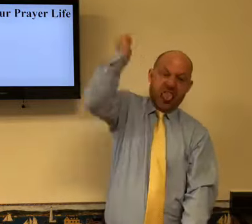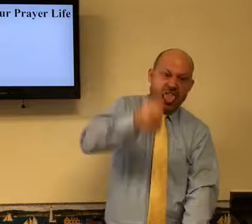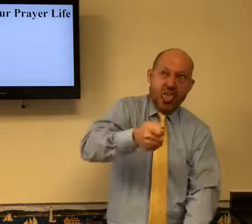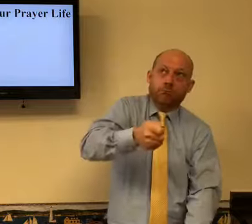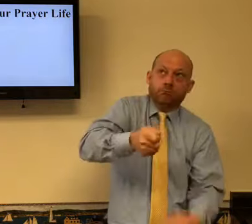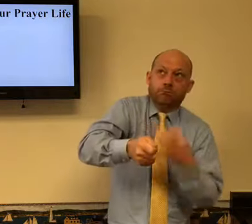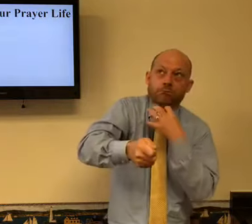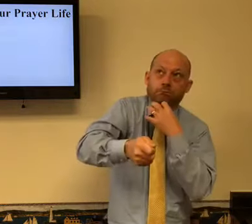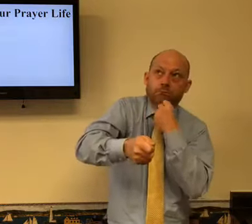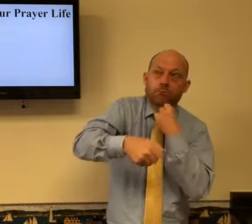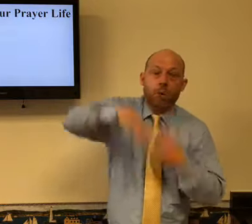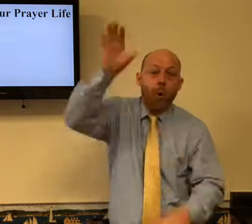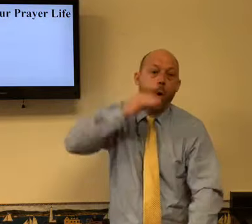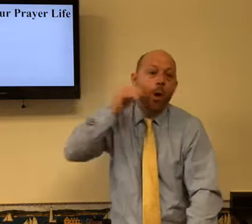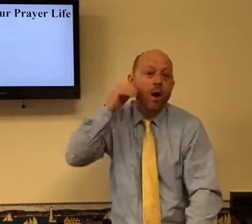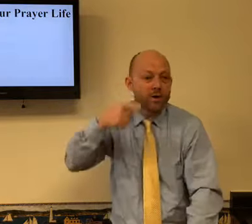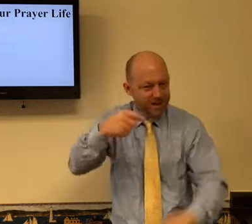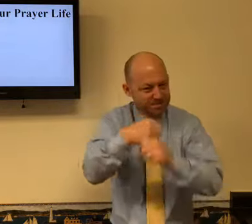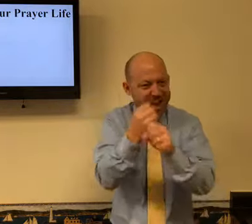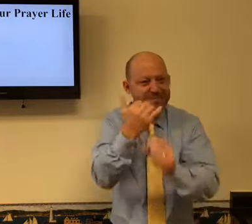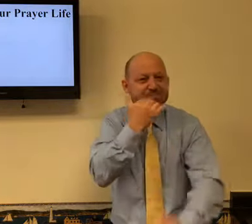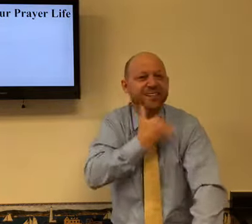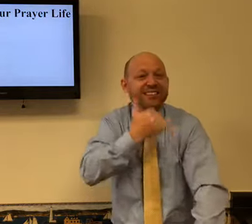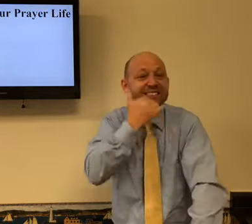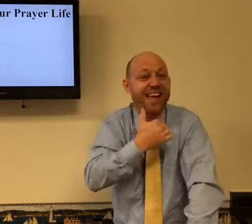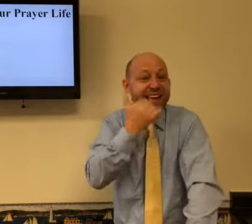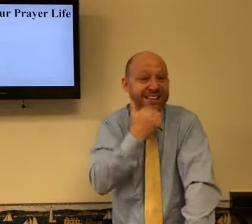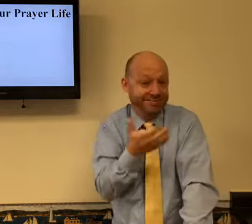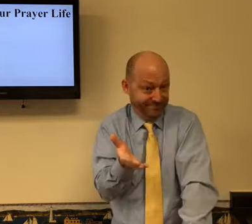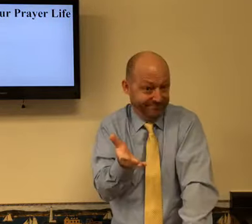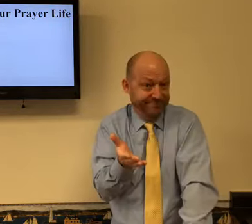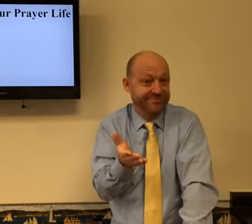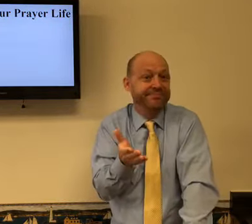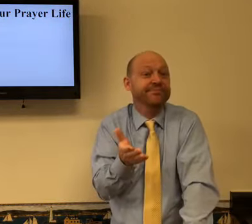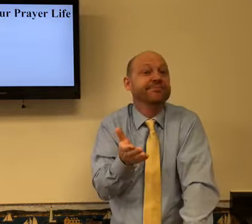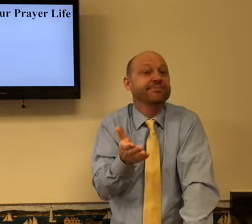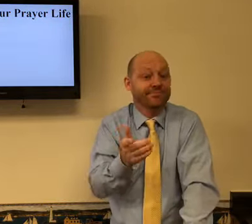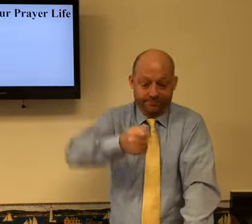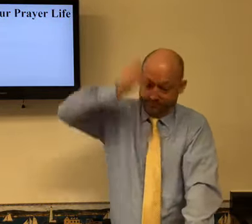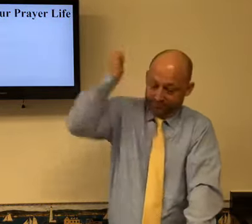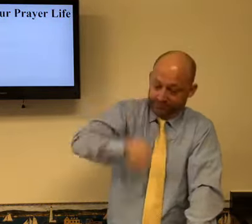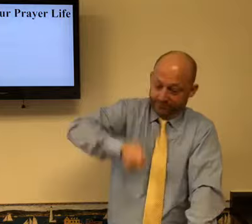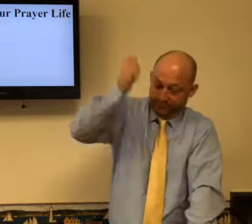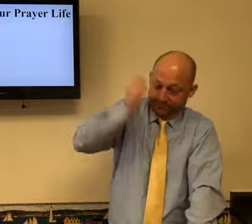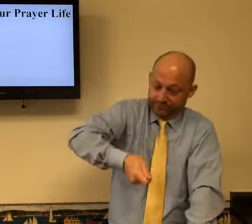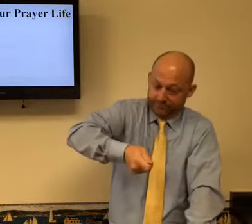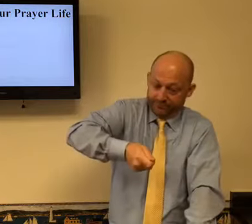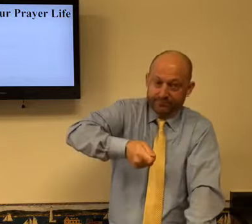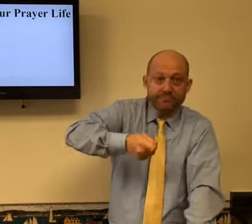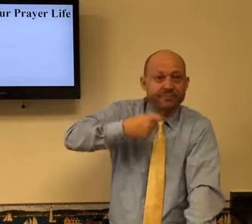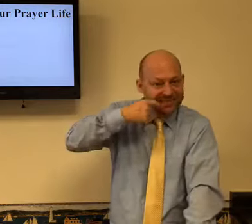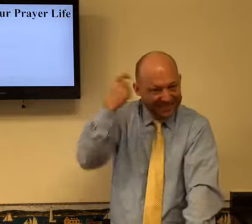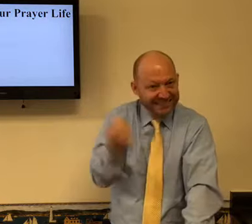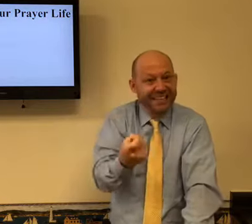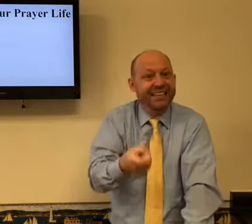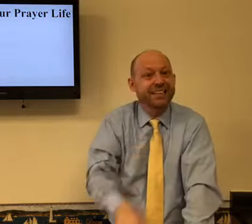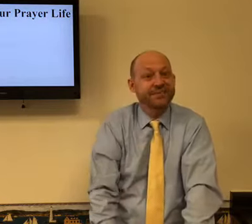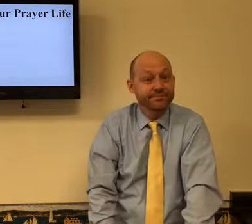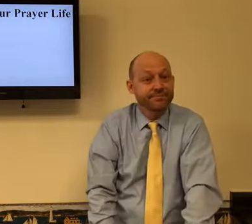You know, he got mad and hit the rock instead of speaking to it like God told him to. He made some mistakes. You know, when he hit that